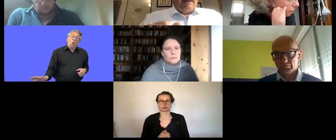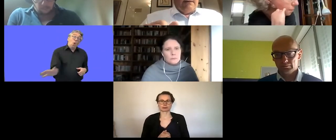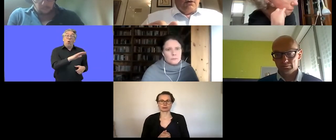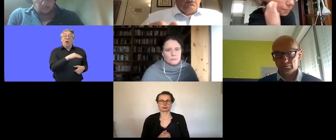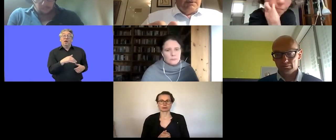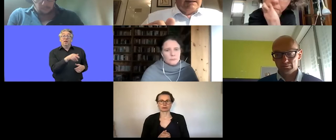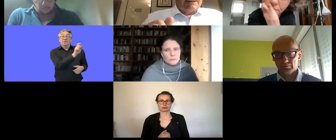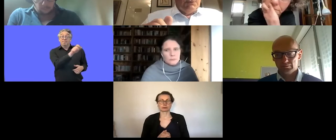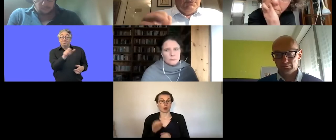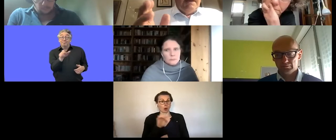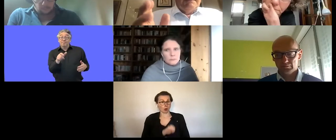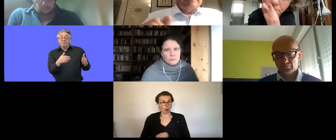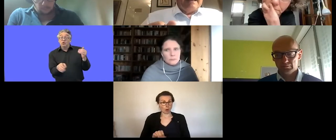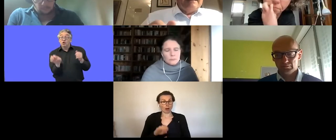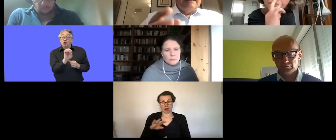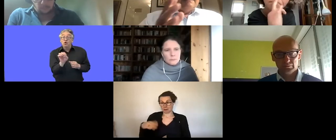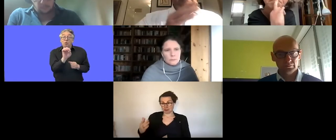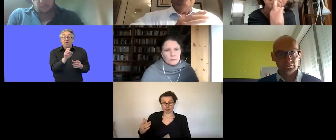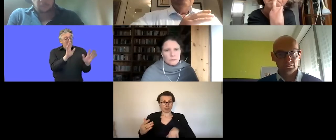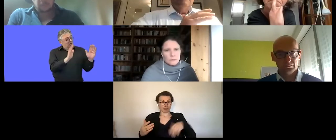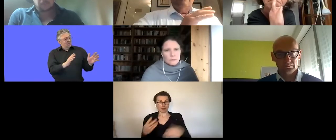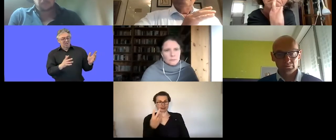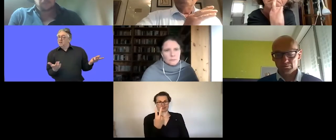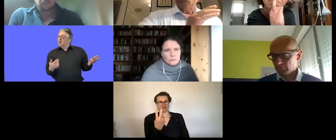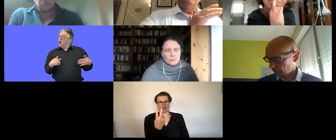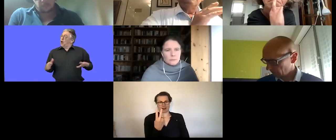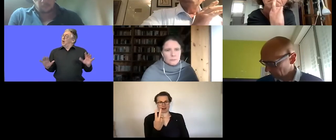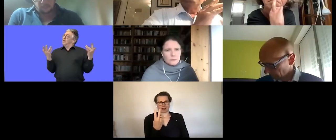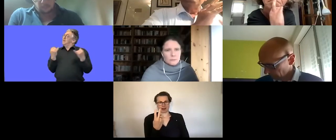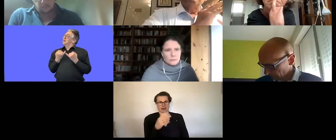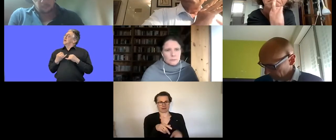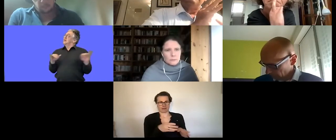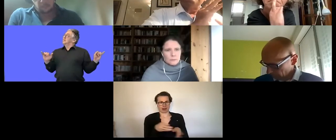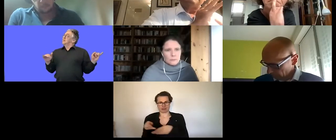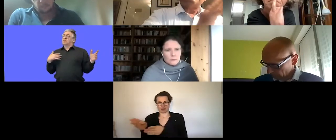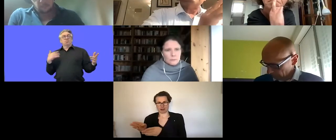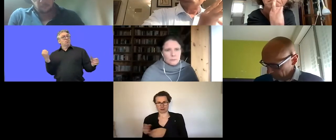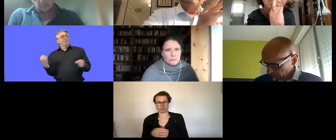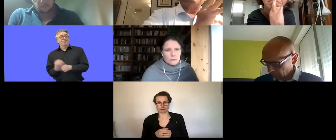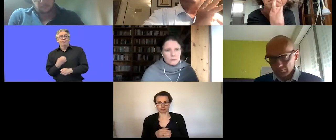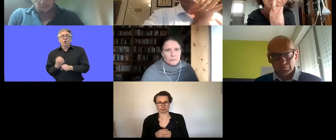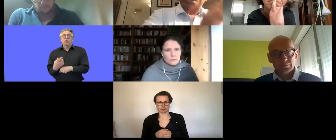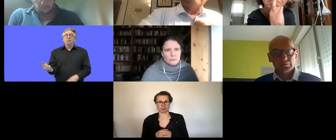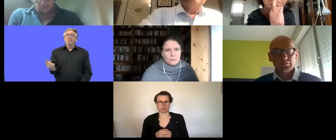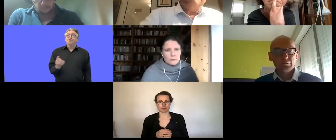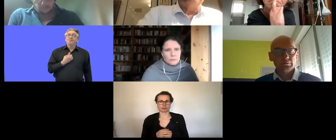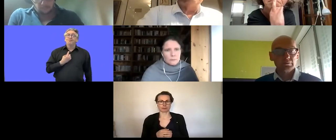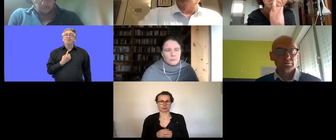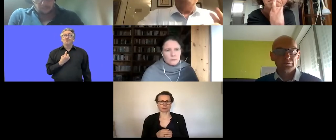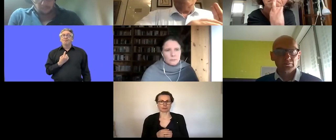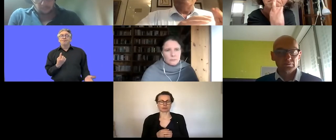also live rather independently now there are two avenues uh that are open to us in europe